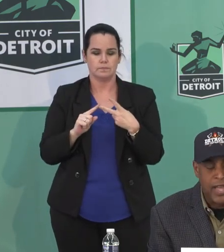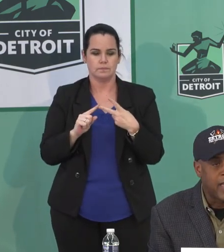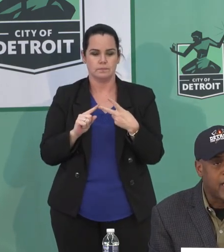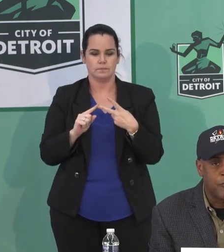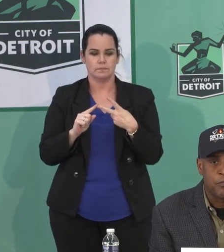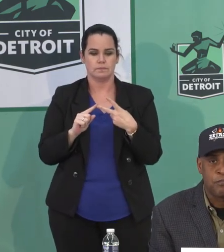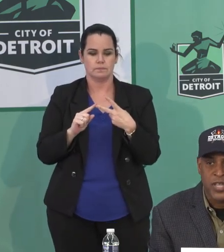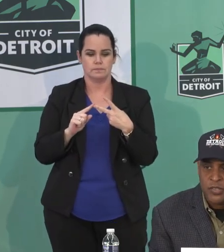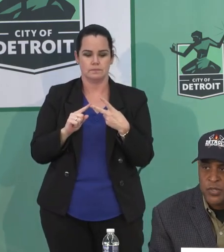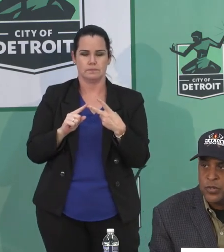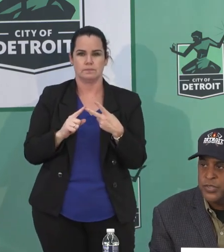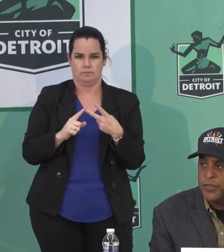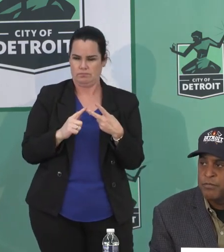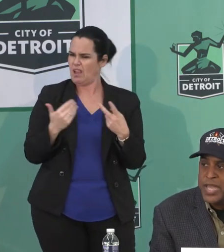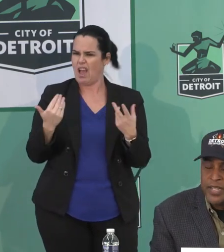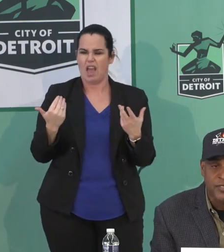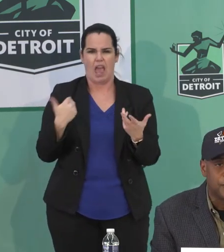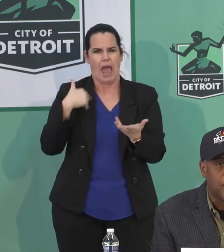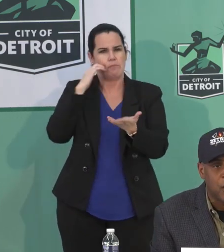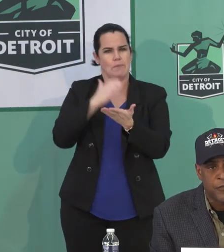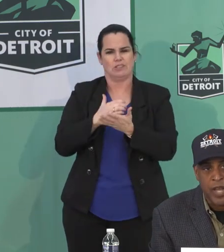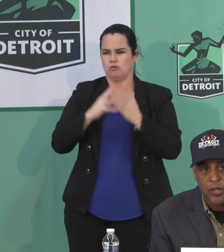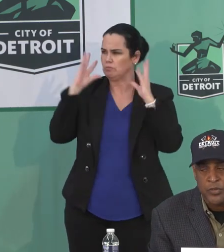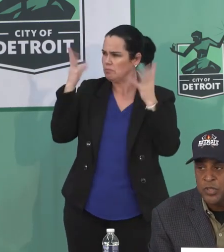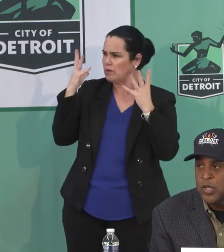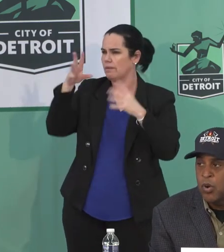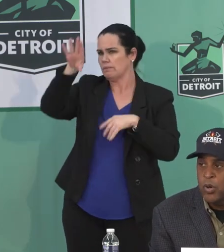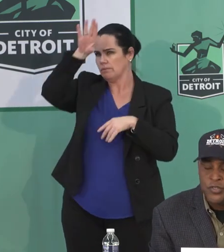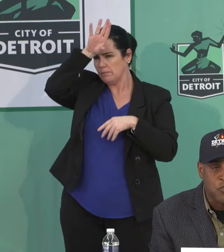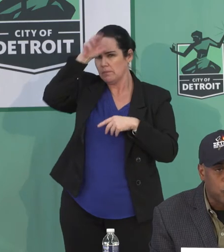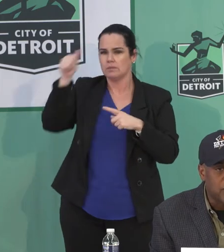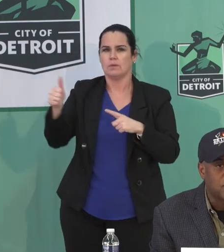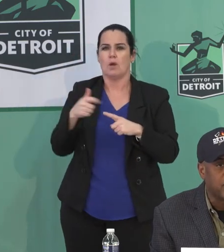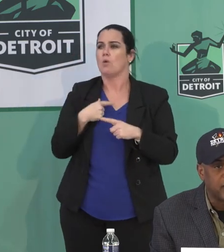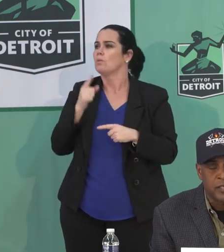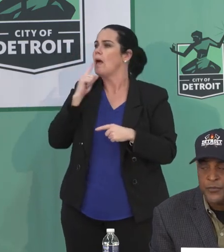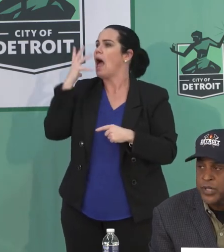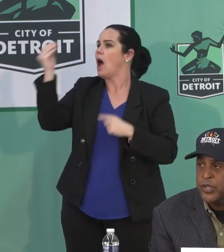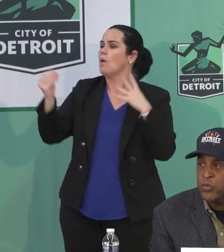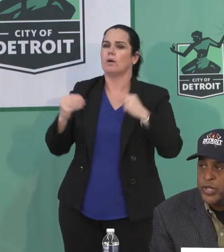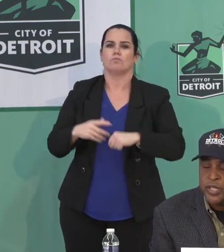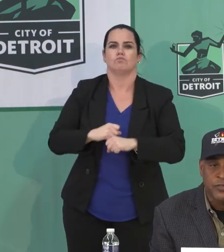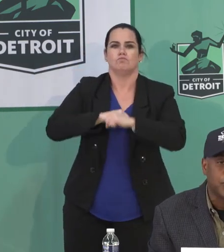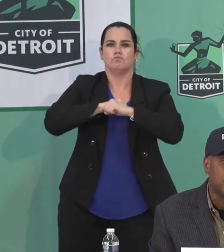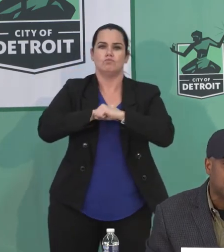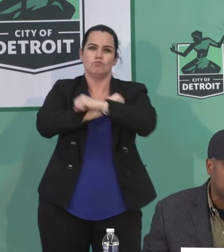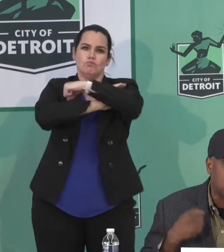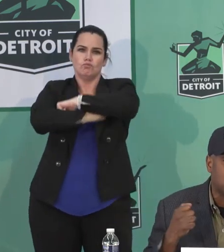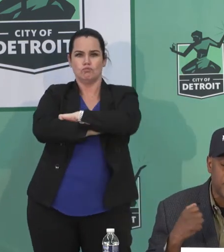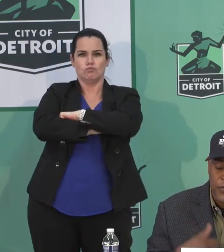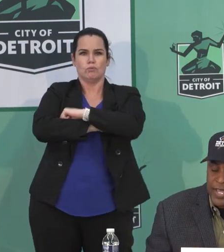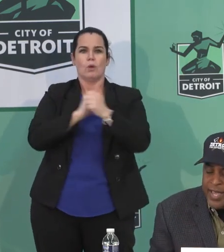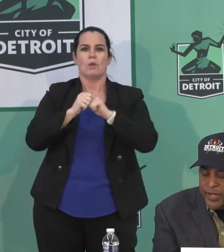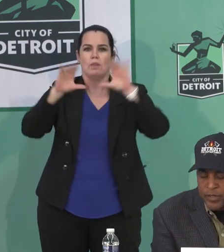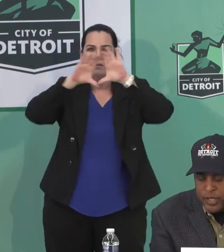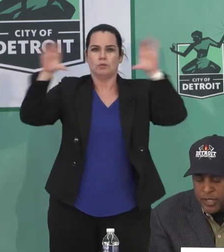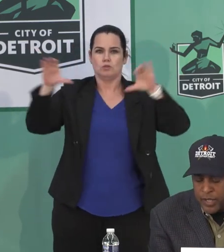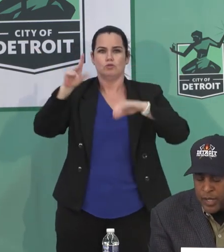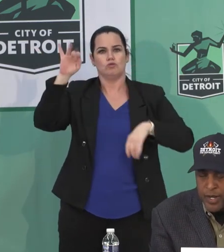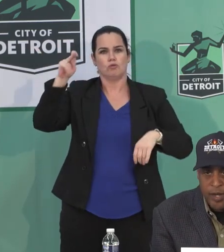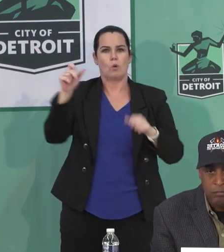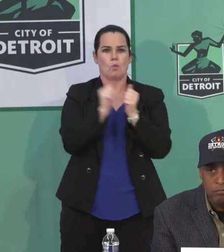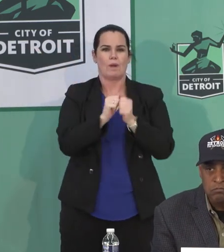I have pictures of medics and firefighters on the streets standing in front of their rigs with the city of Detroit flag.